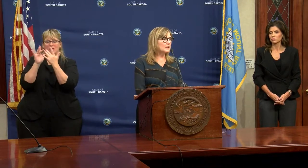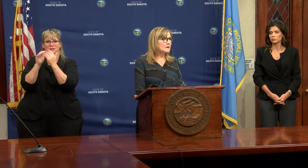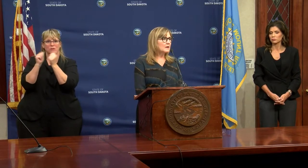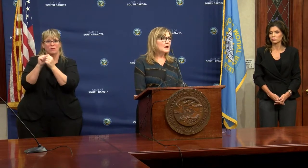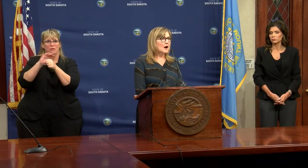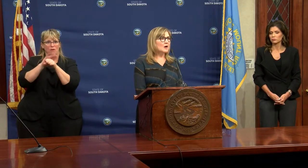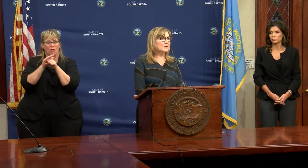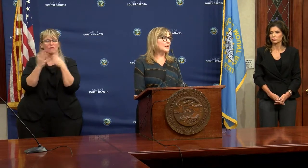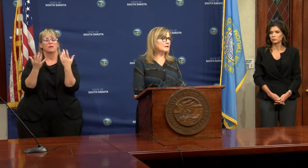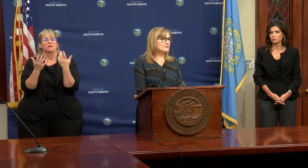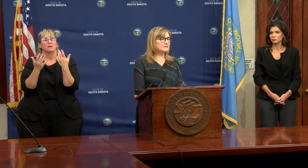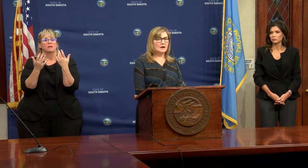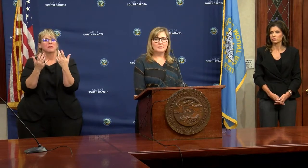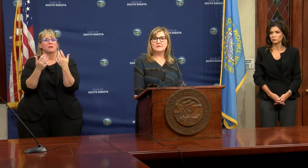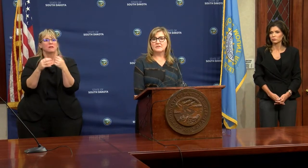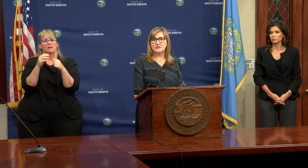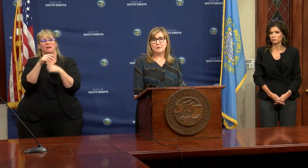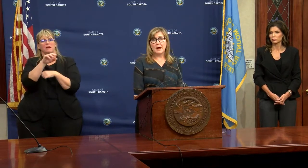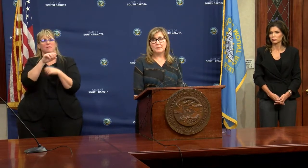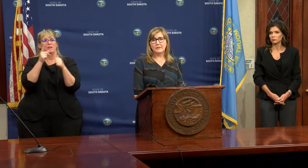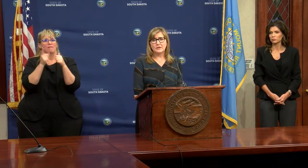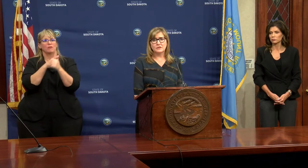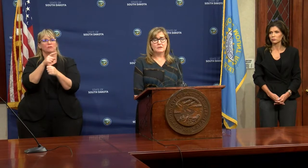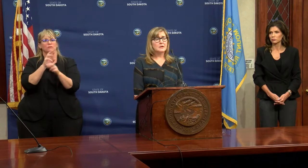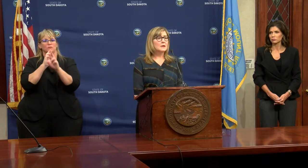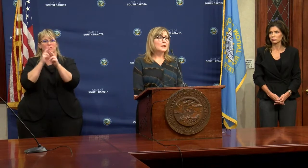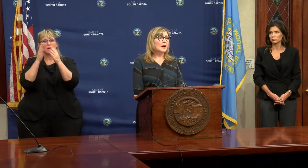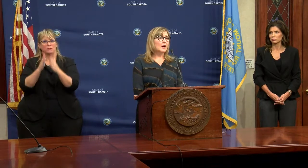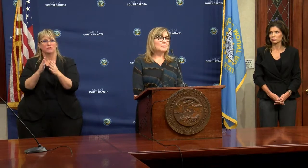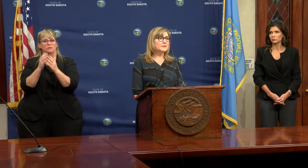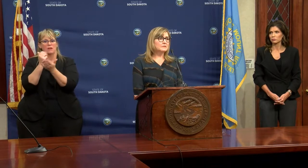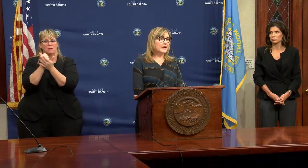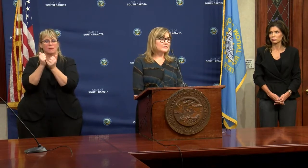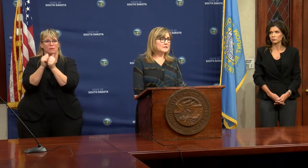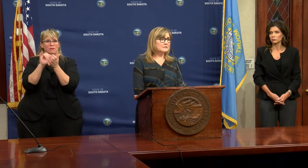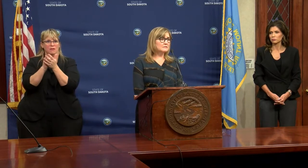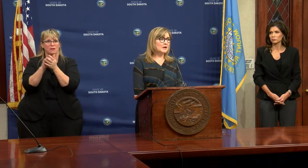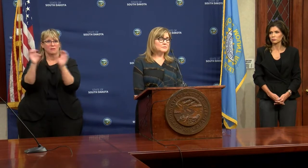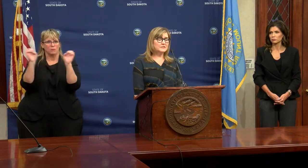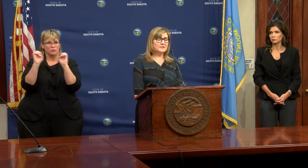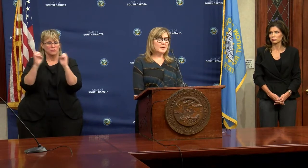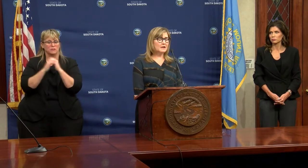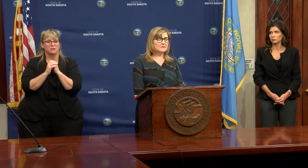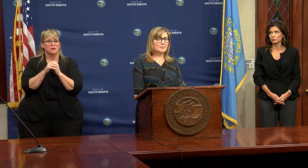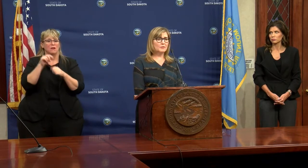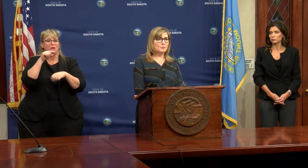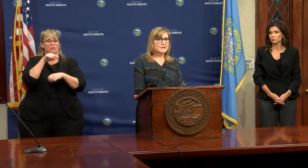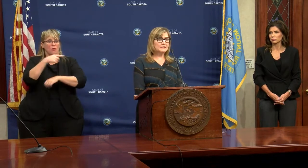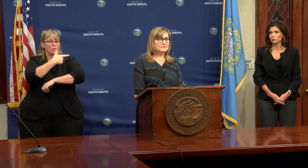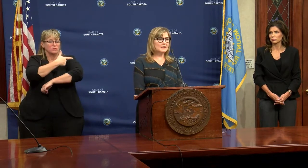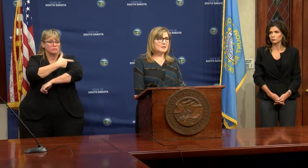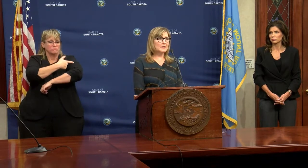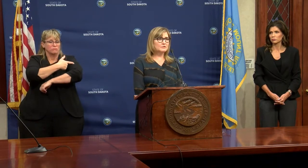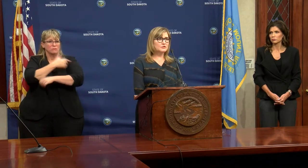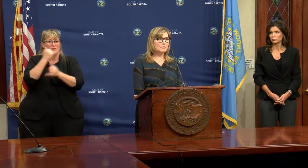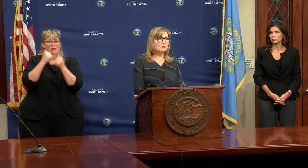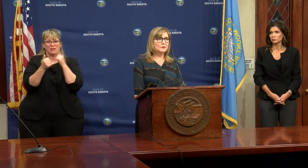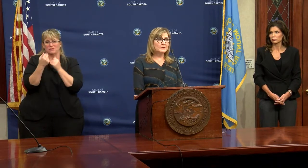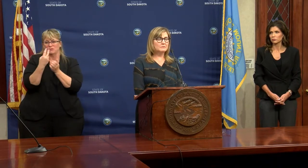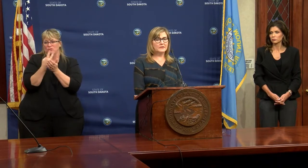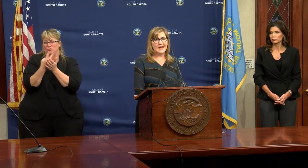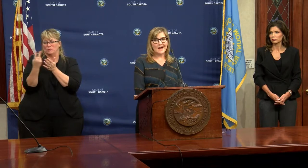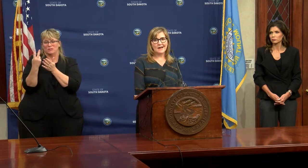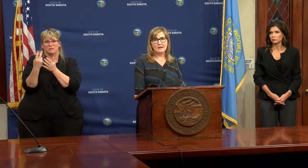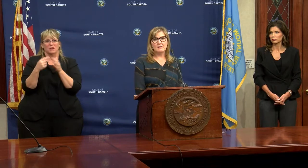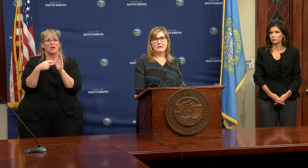with COVID and into the general population. These vaccines, just in the past couple of weeks, have shown